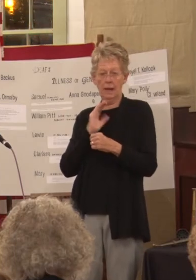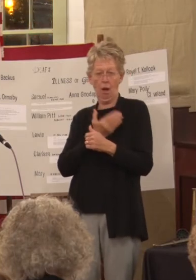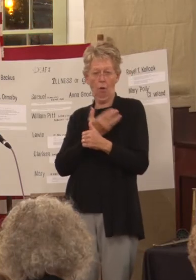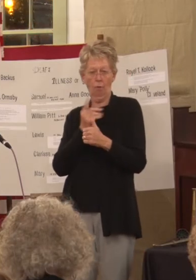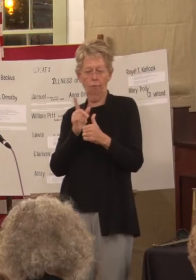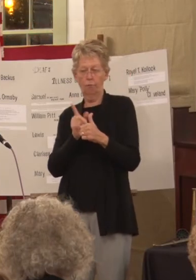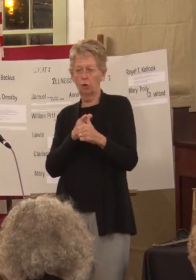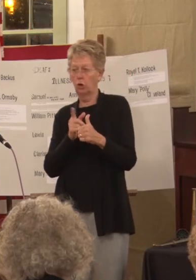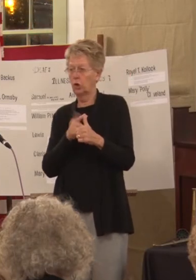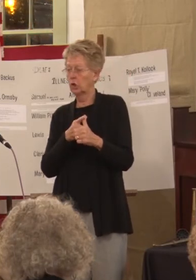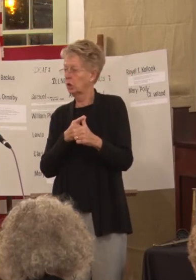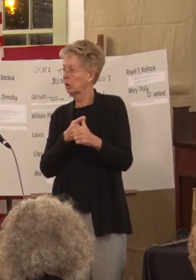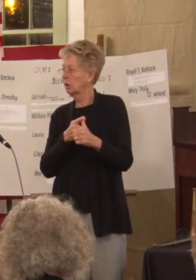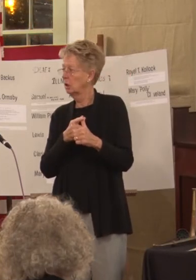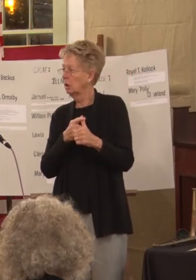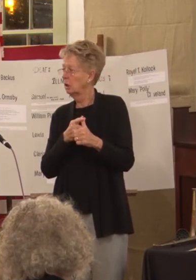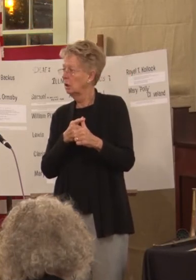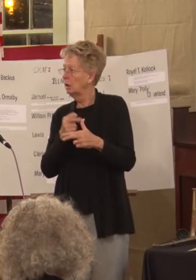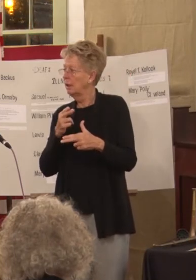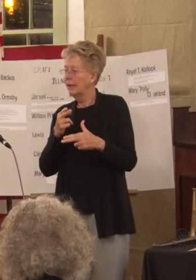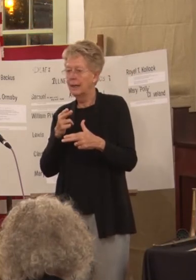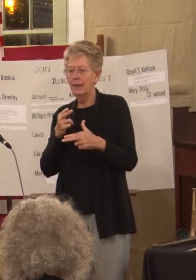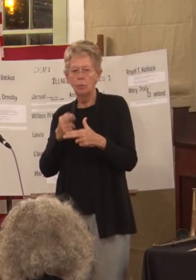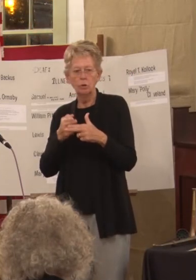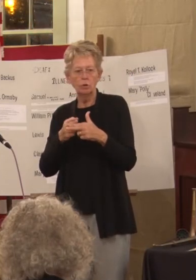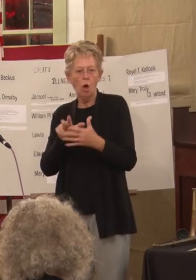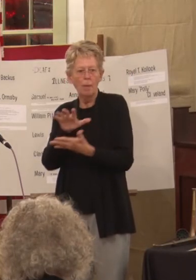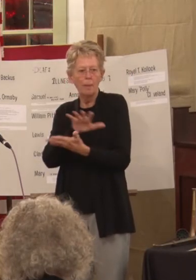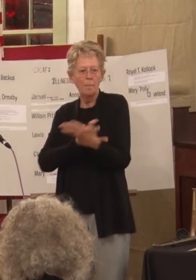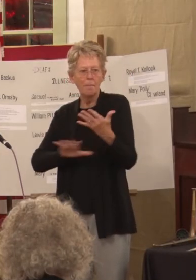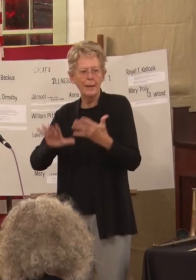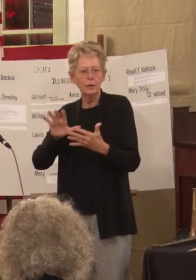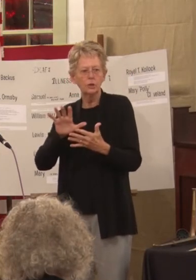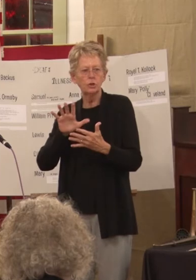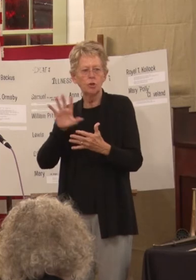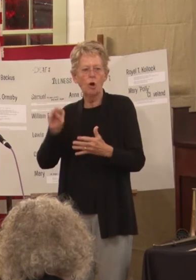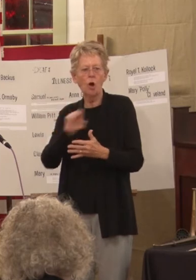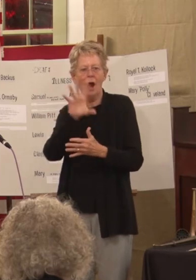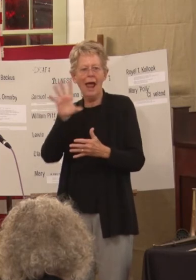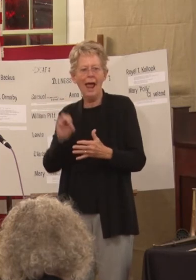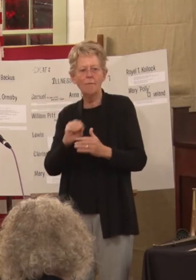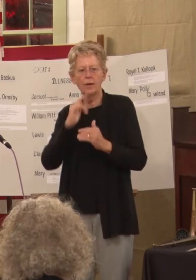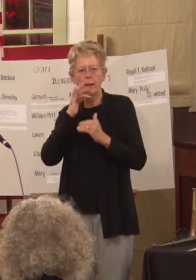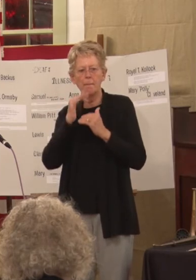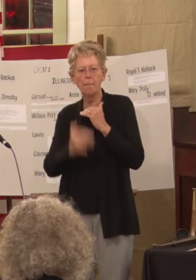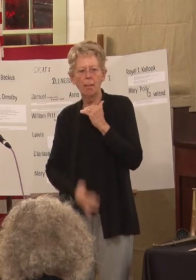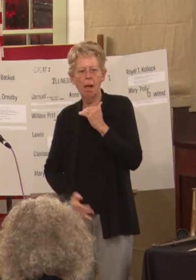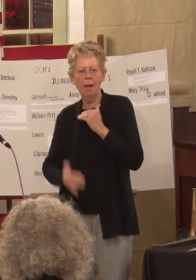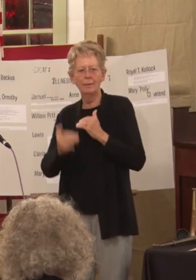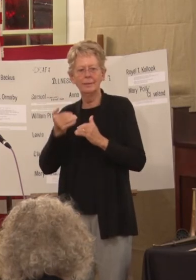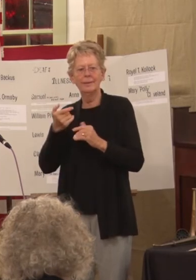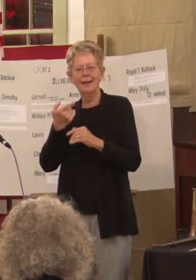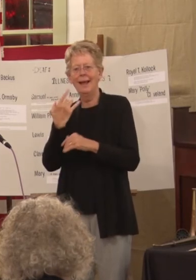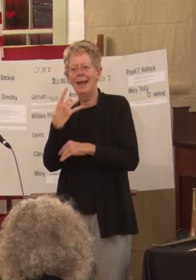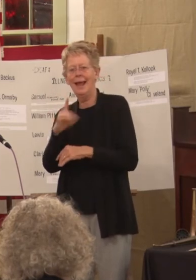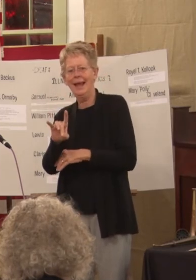was called the mixture of African blood was in 1825 from Nantucket that was Charles Hiller